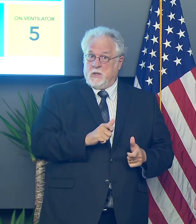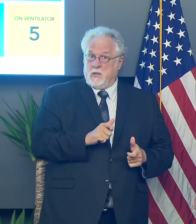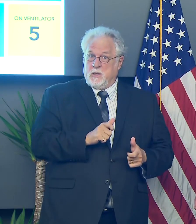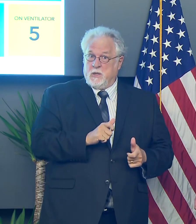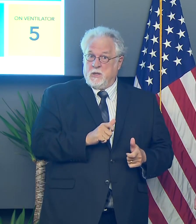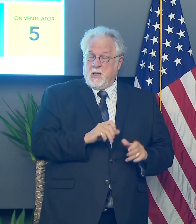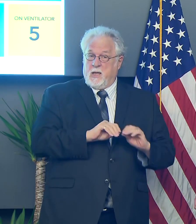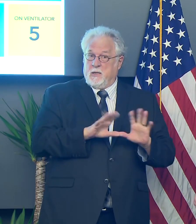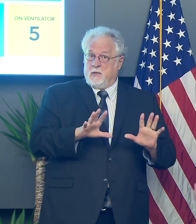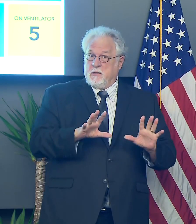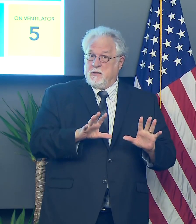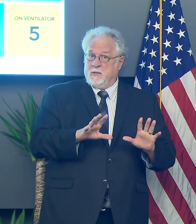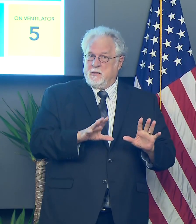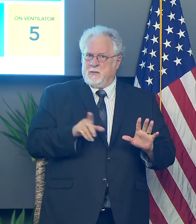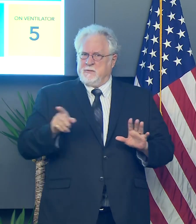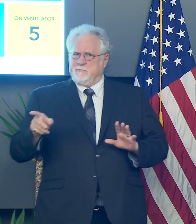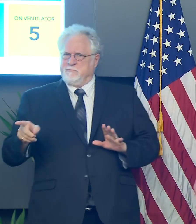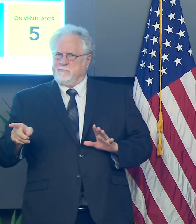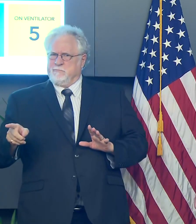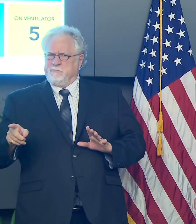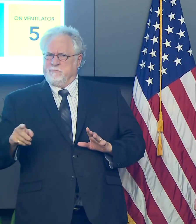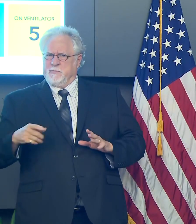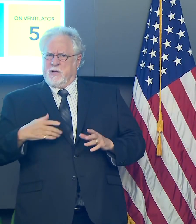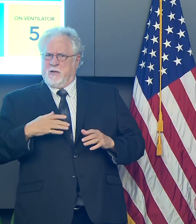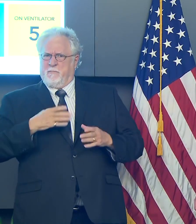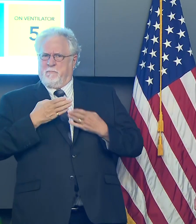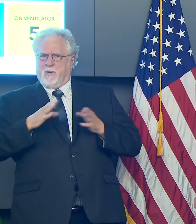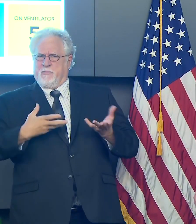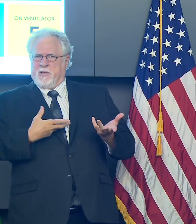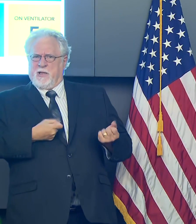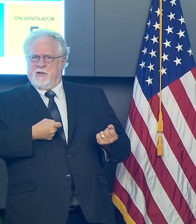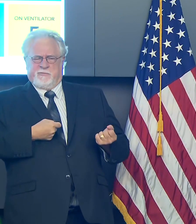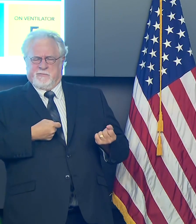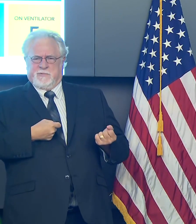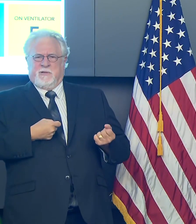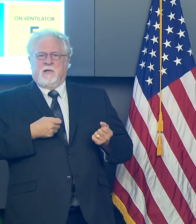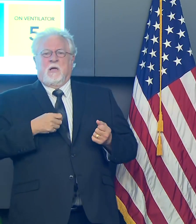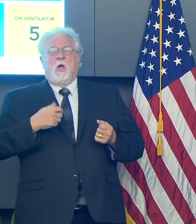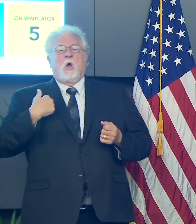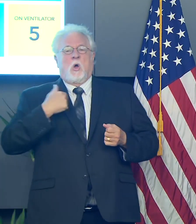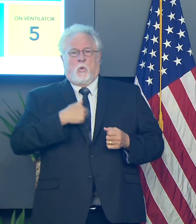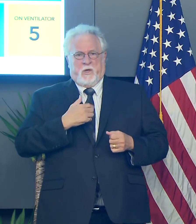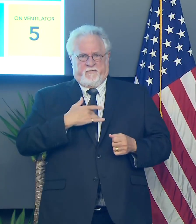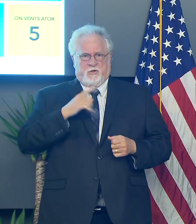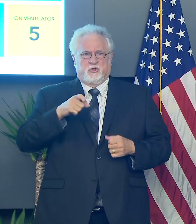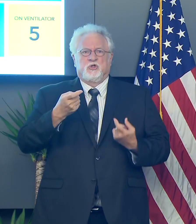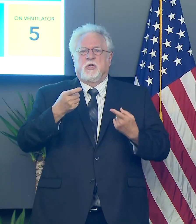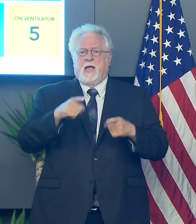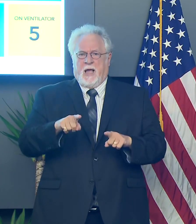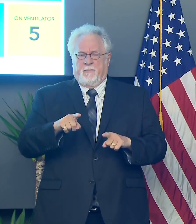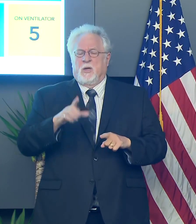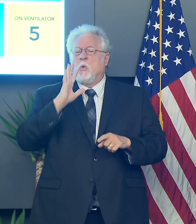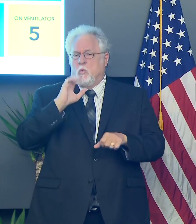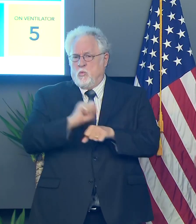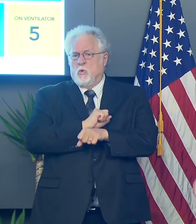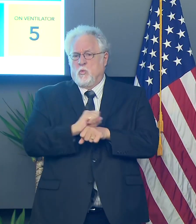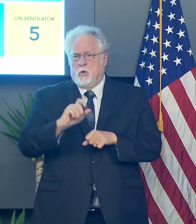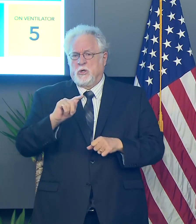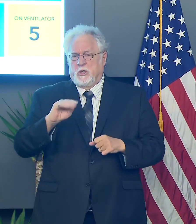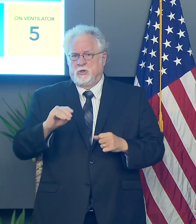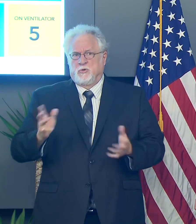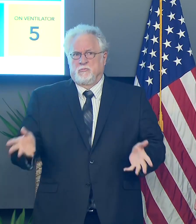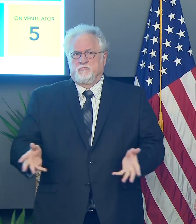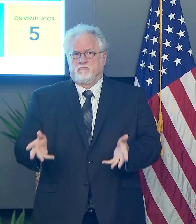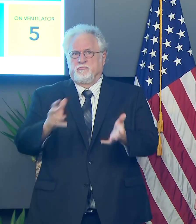uh, and transparently, that that undermines confidence. Um, and, and so, yeah, we, we do think that that should happen, and we're working to, to